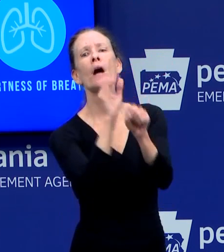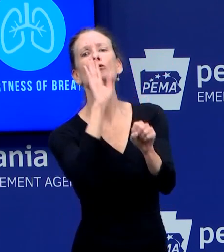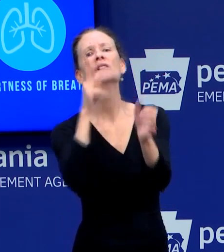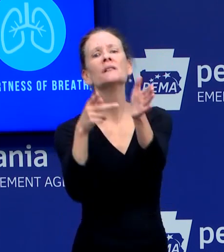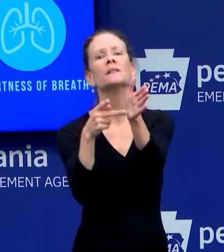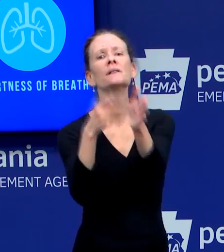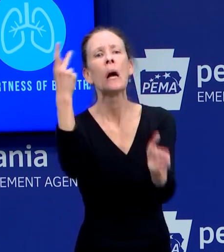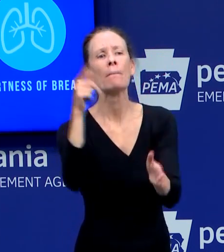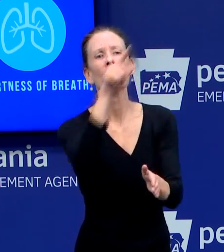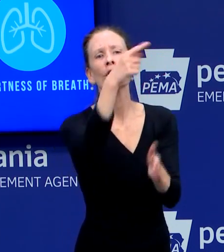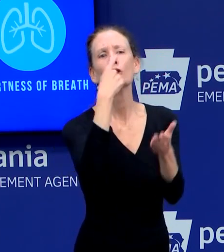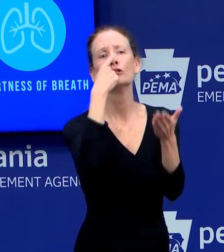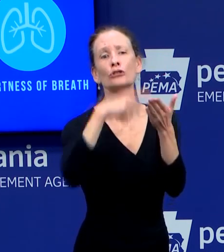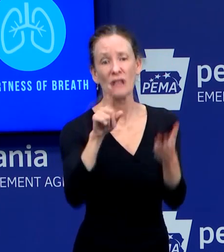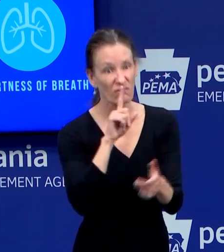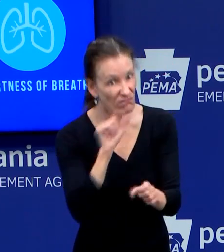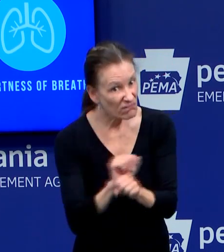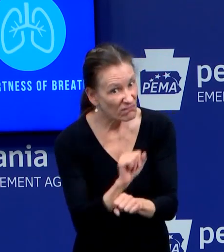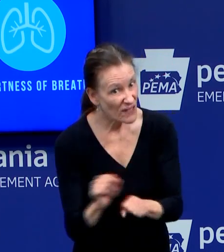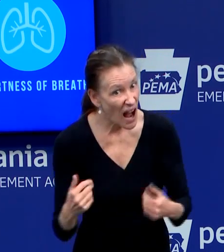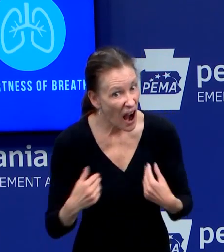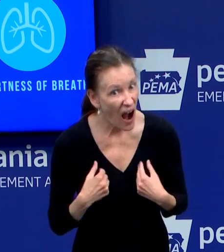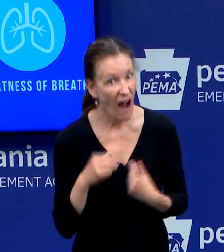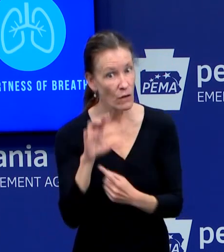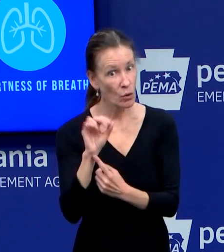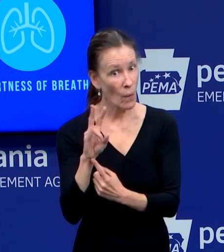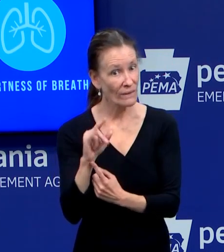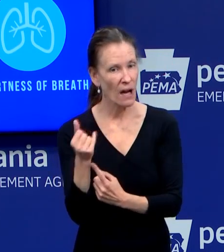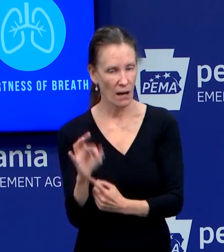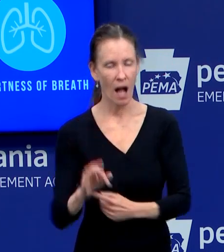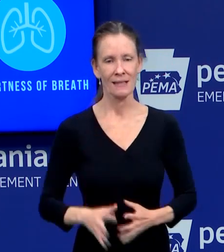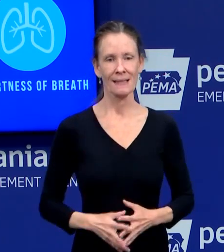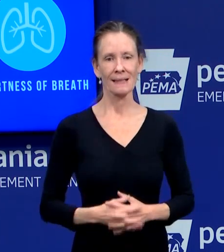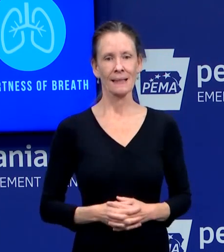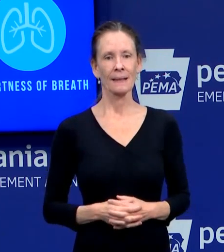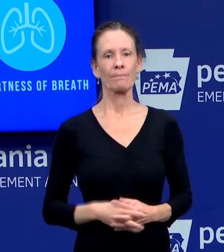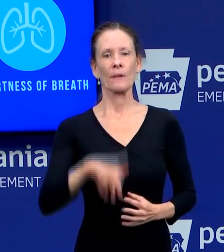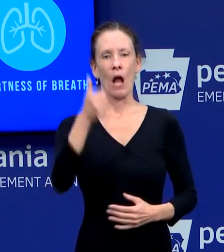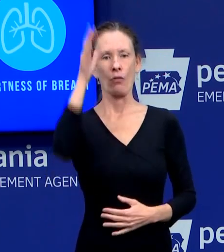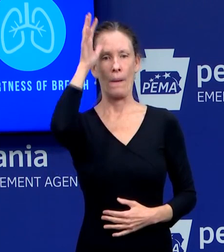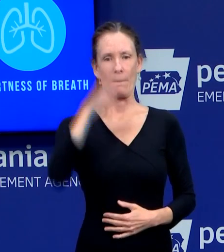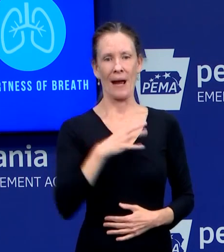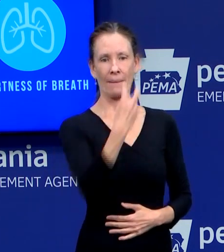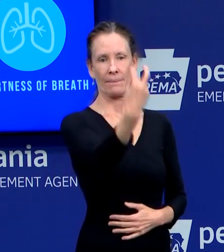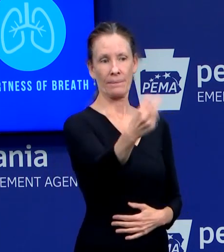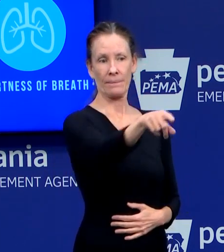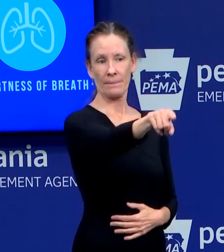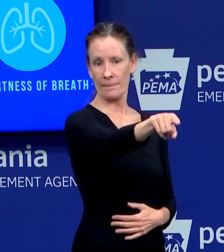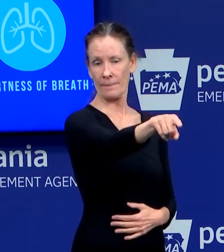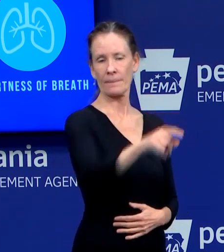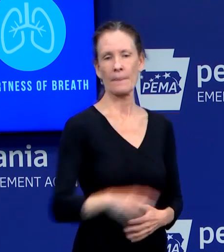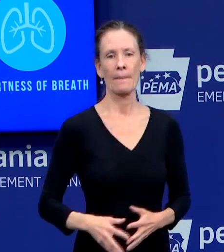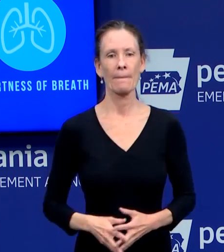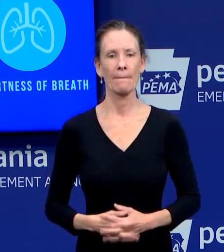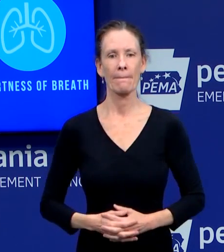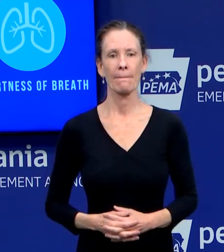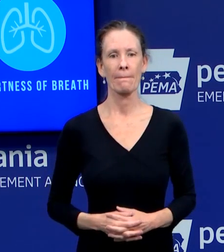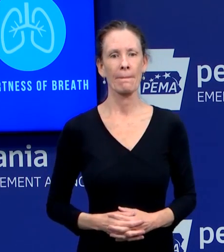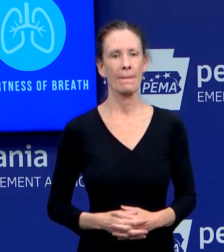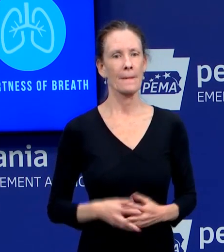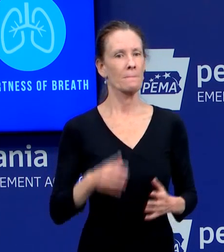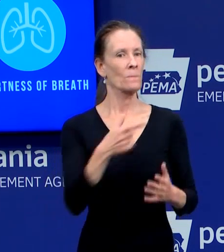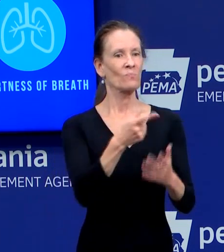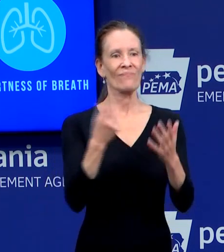I know we've heard from some doctors who have said they haven't been able to get the testing through the department, and they're just not sure where to go from there.